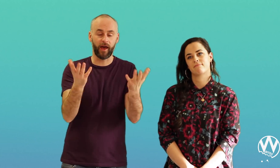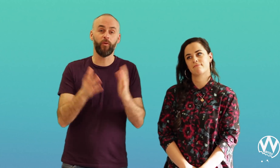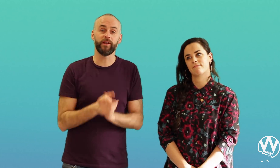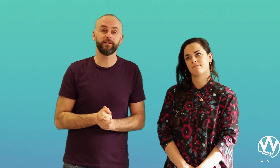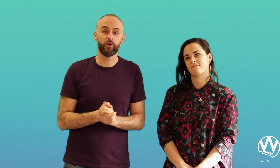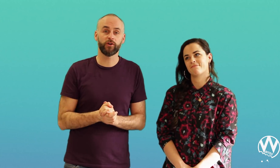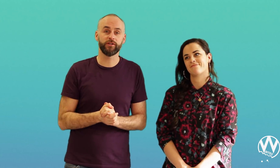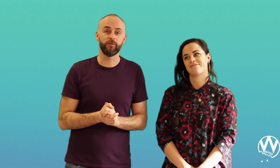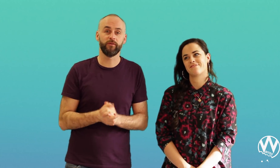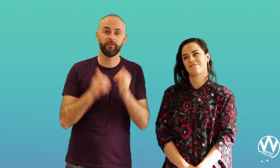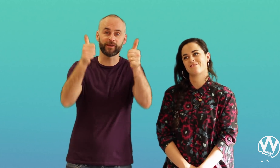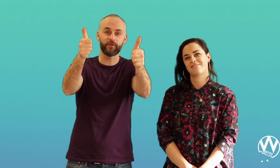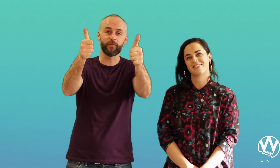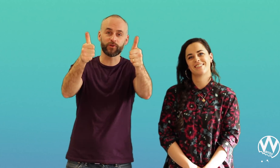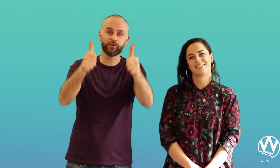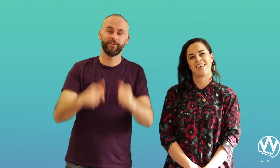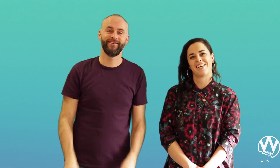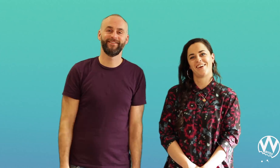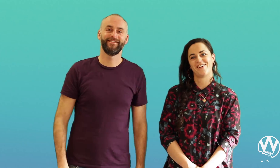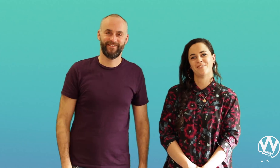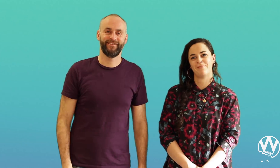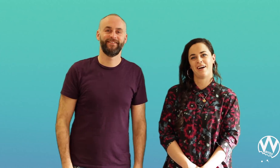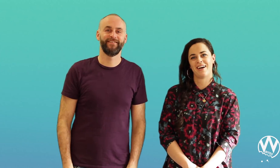Waiting to talk to you. Thanks very much. Thank you. Bye.